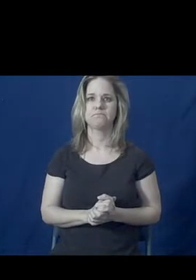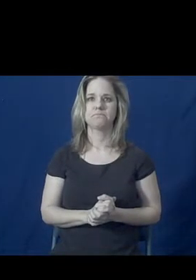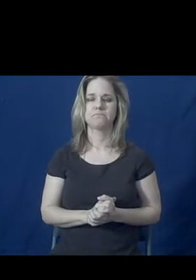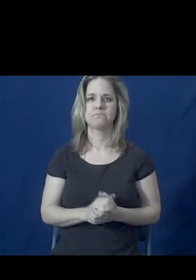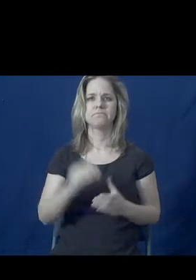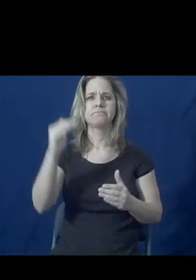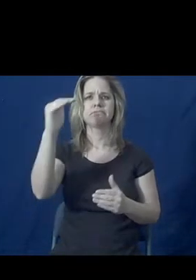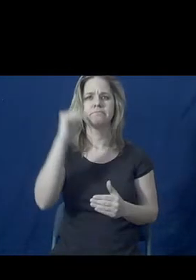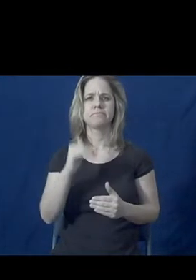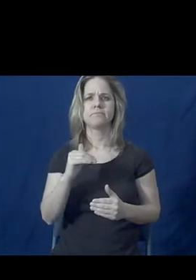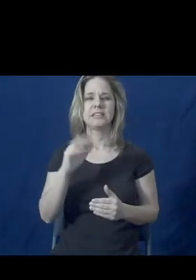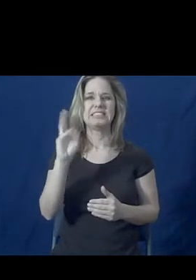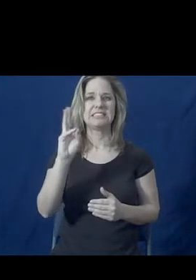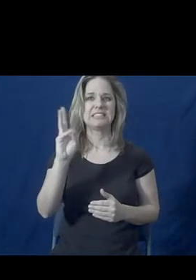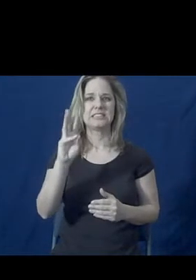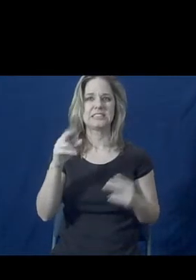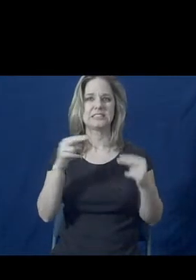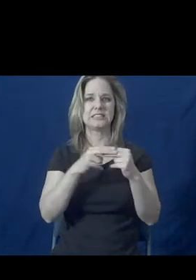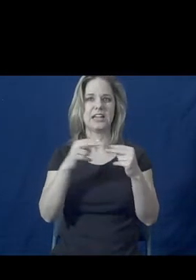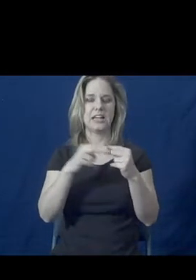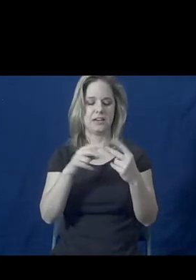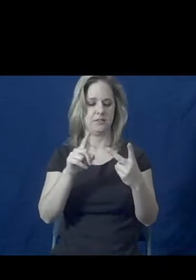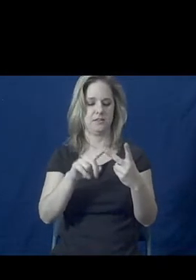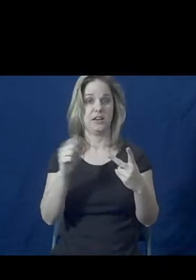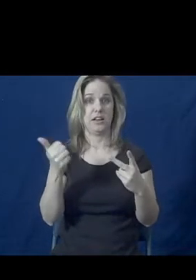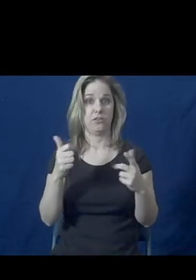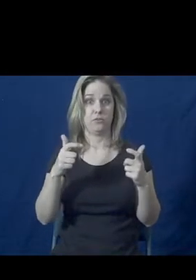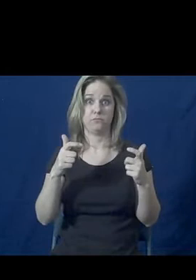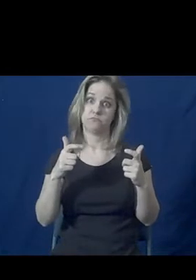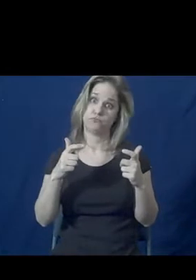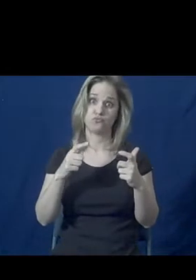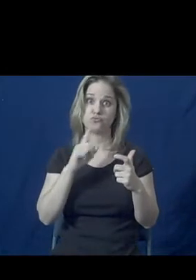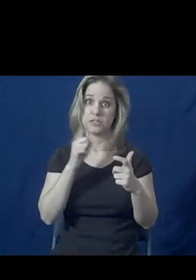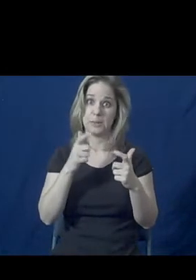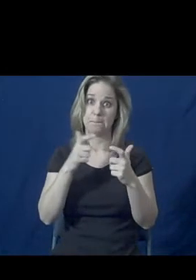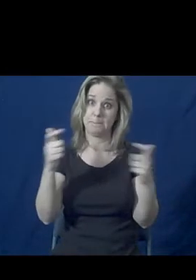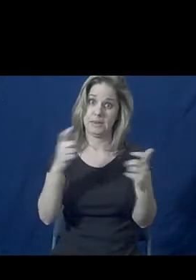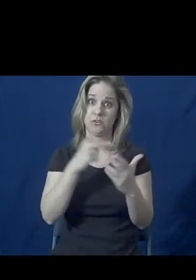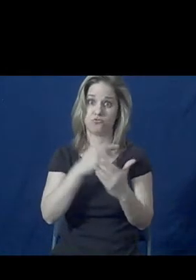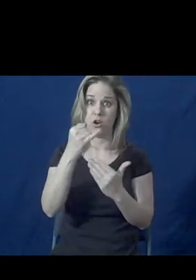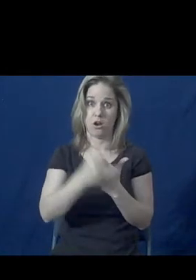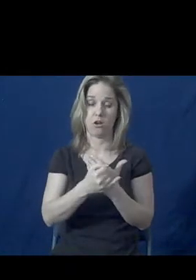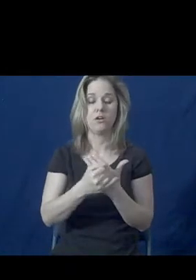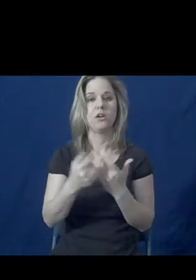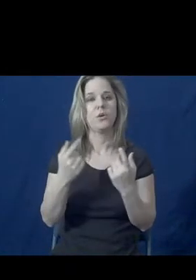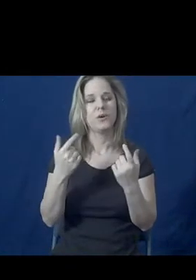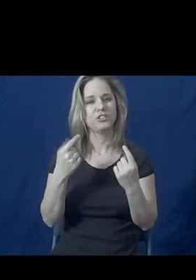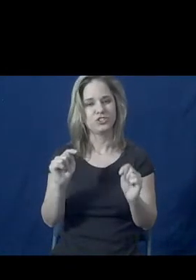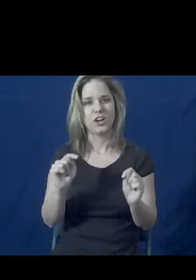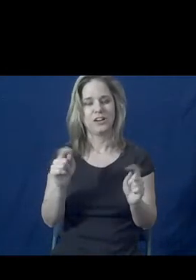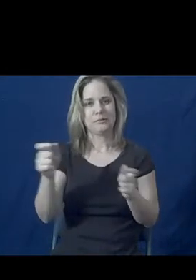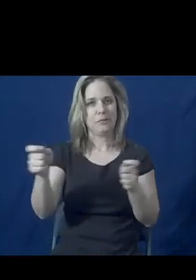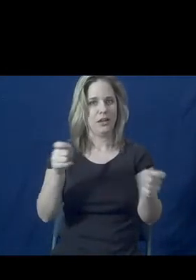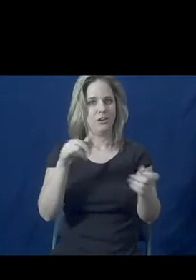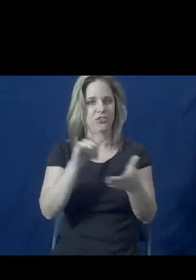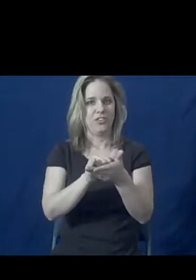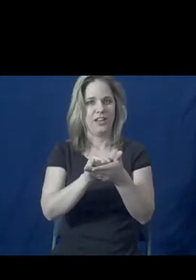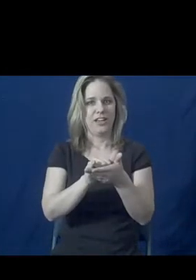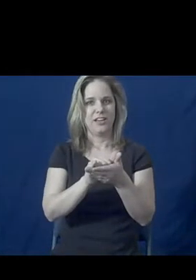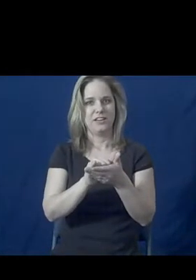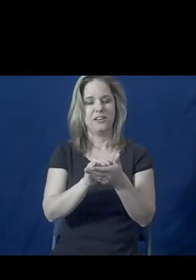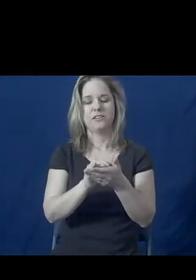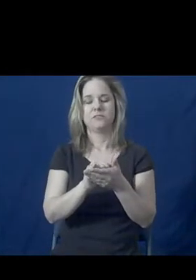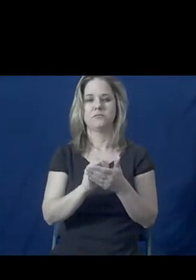fifth, I'm sorry, sixth slide is another kind of big rock that we're trying to move, and that is we